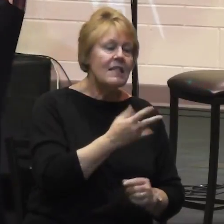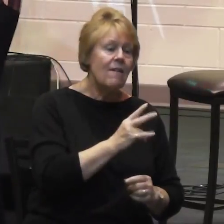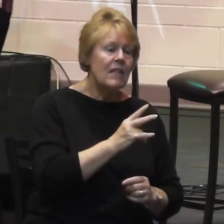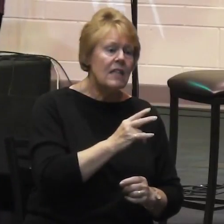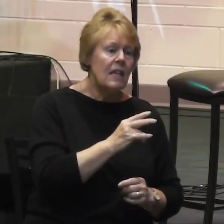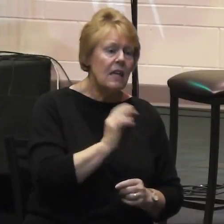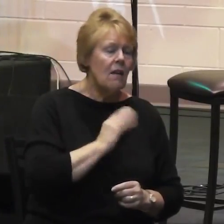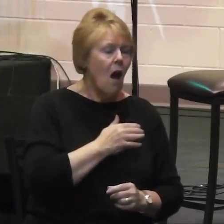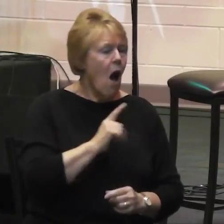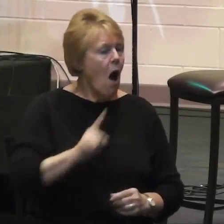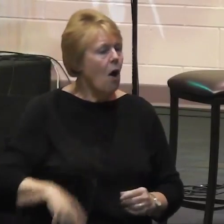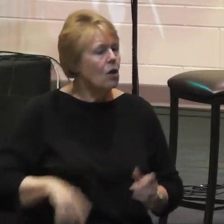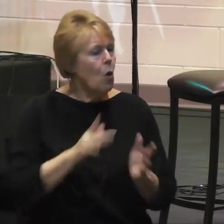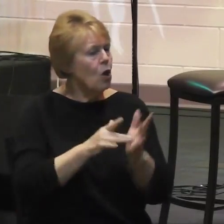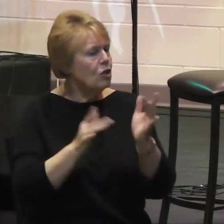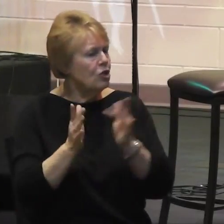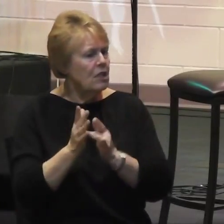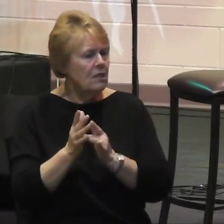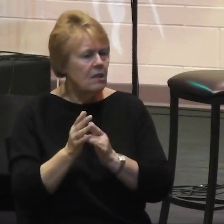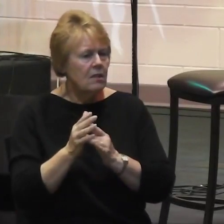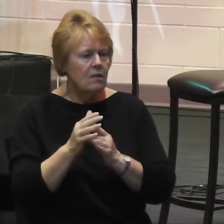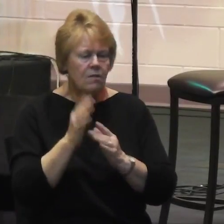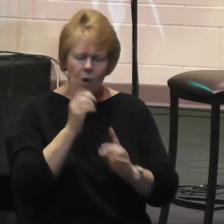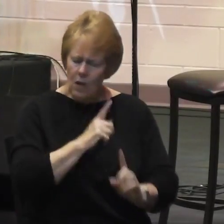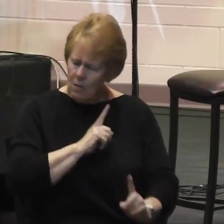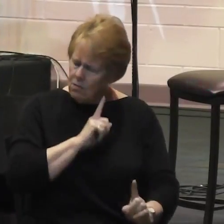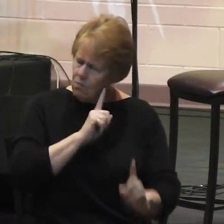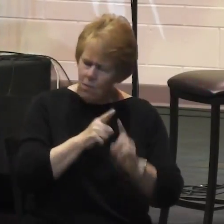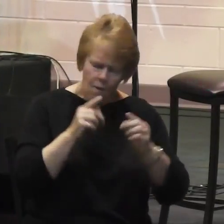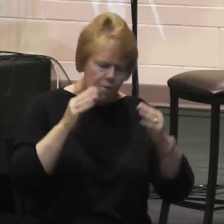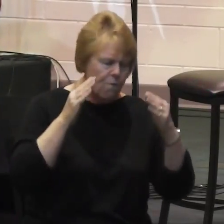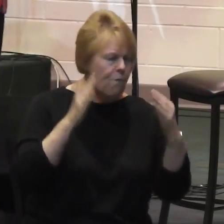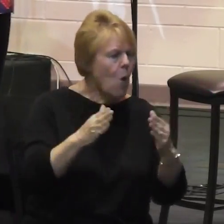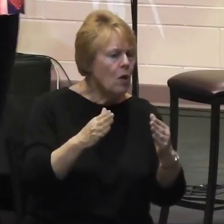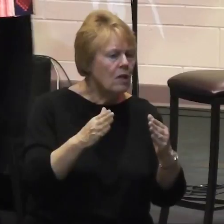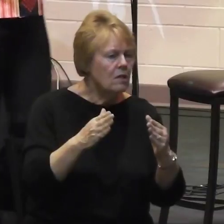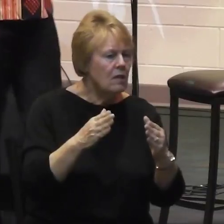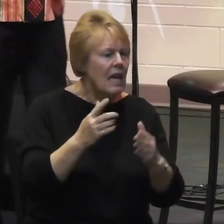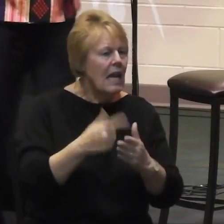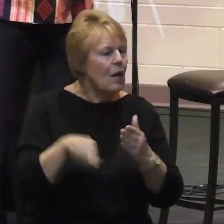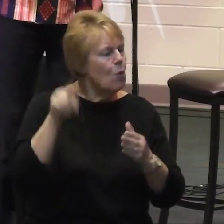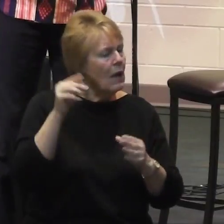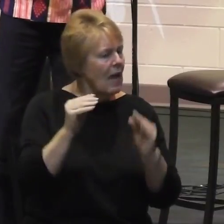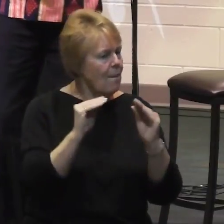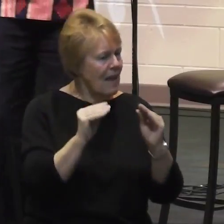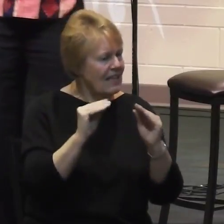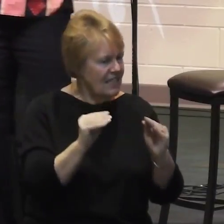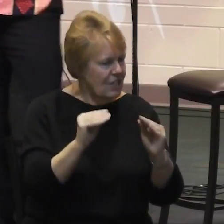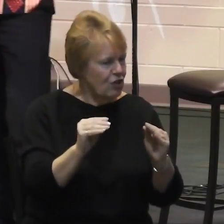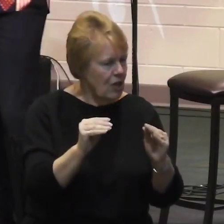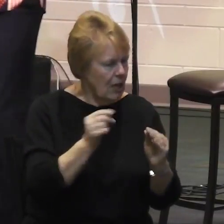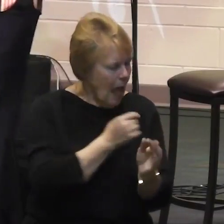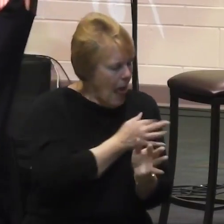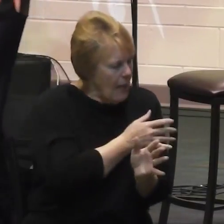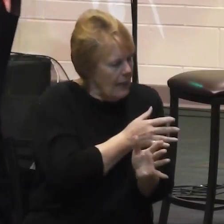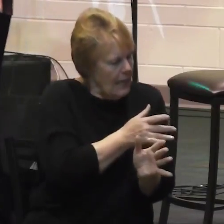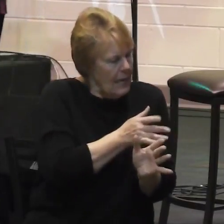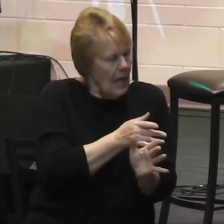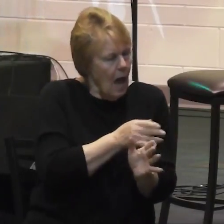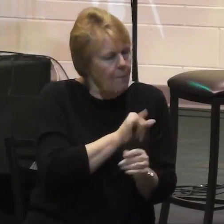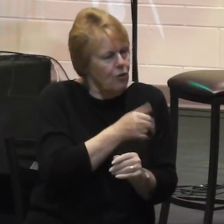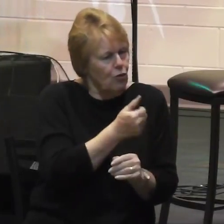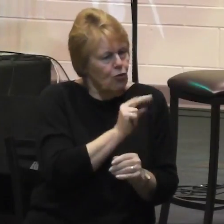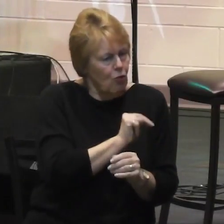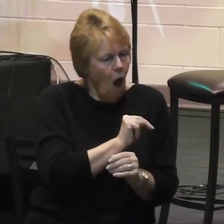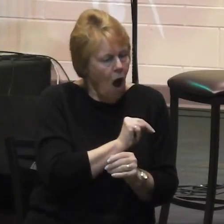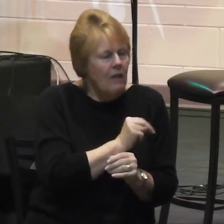There are many things that he had been teaching. His disciples building up to John chapter 17, and it was towards the